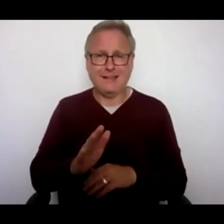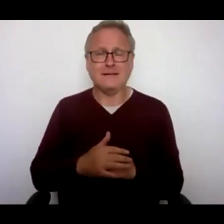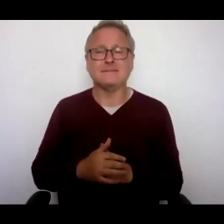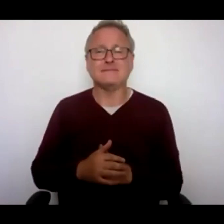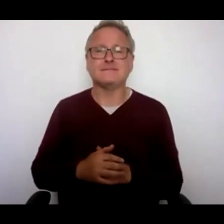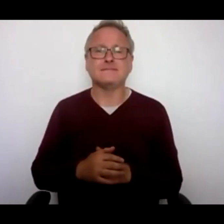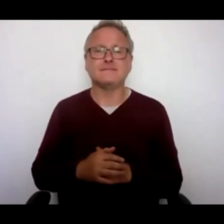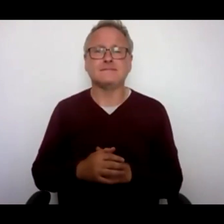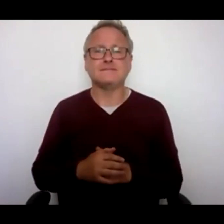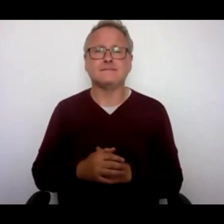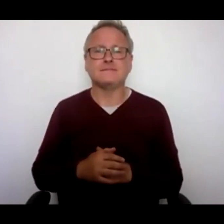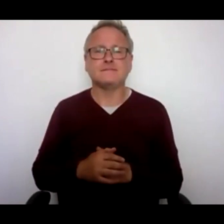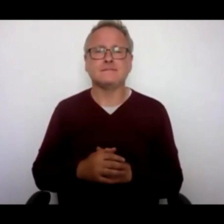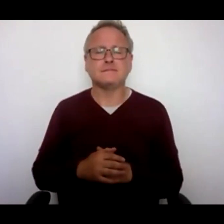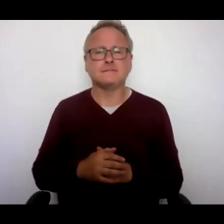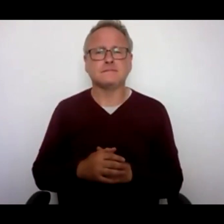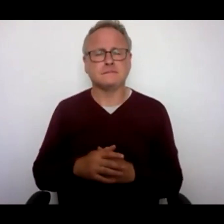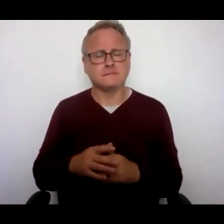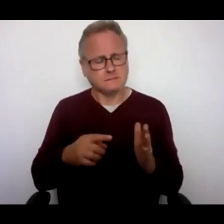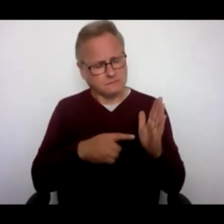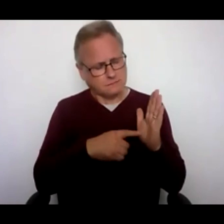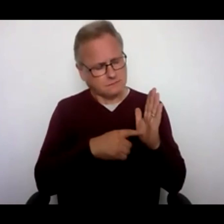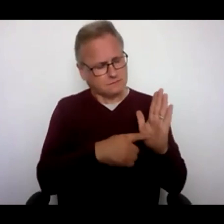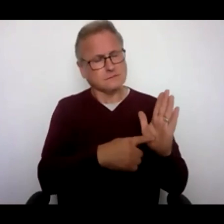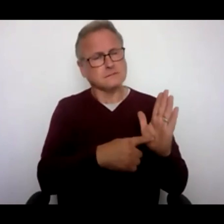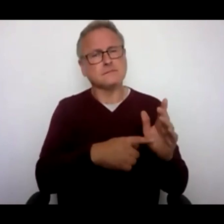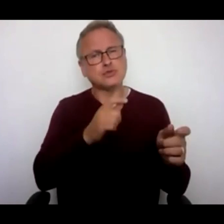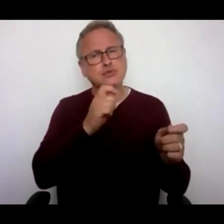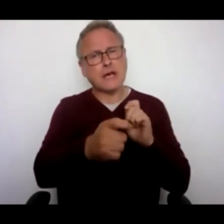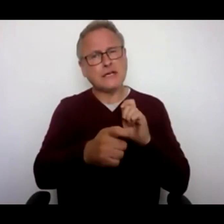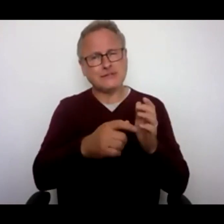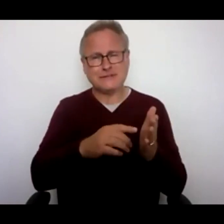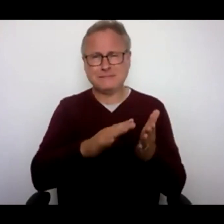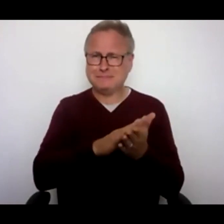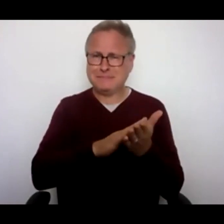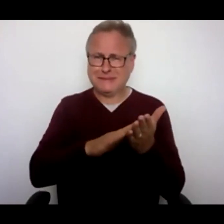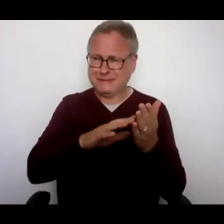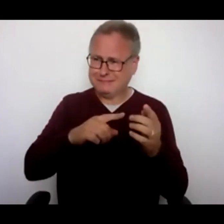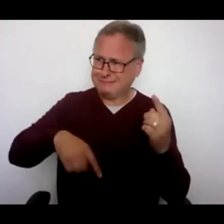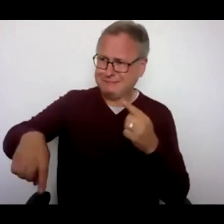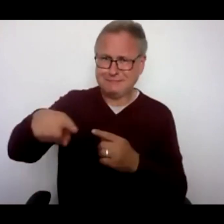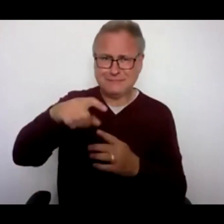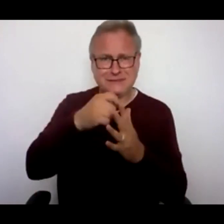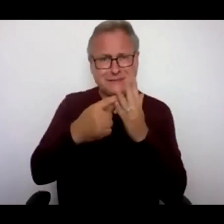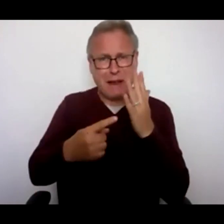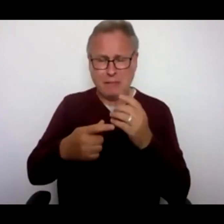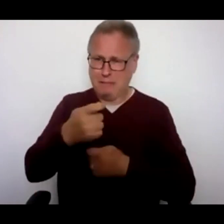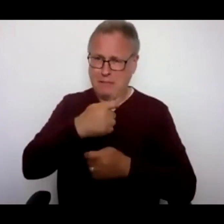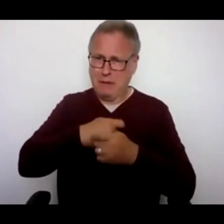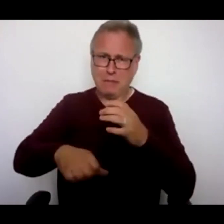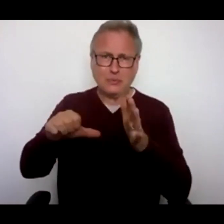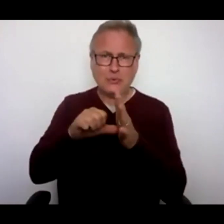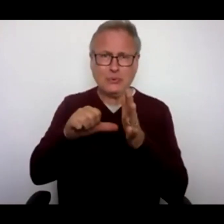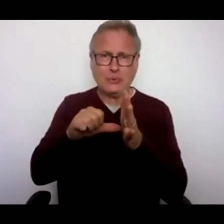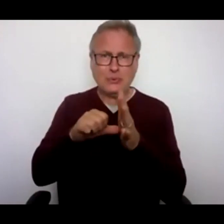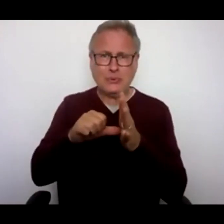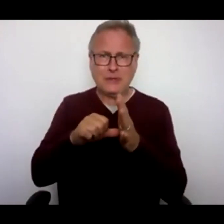The changes will make things more difficult for some disabled people, so the city centre needs to be made more